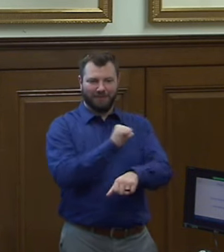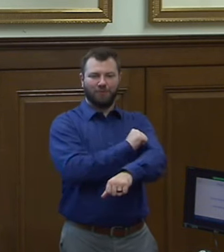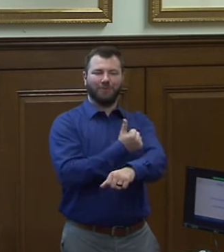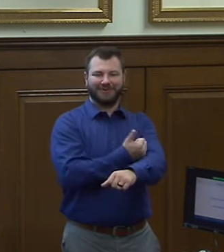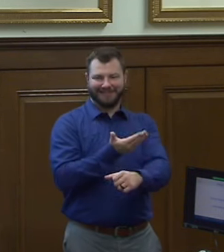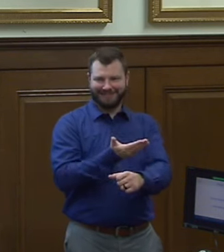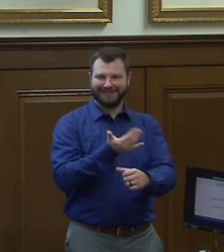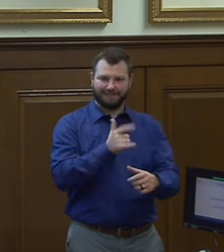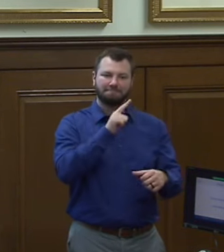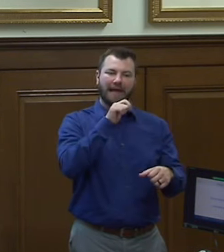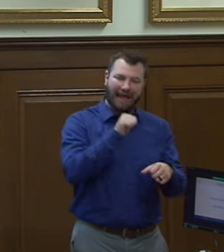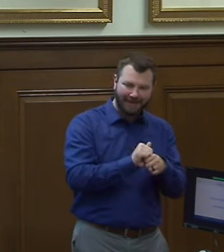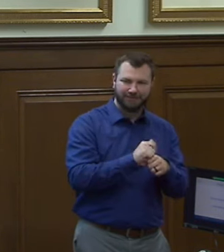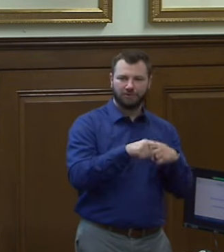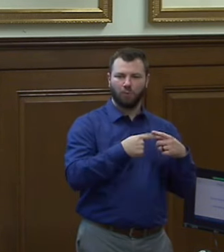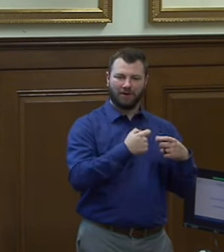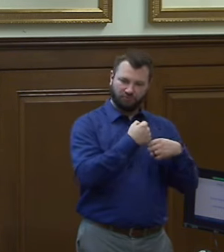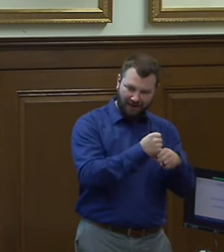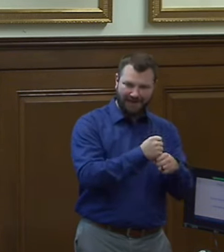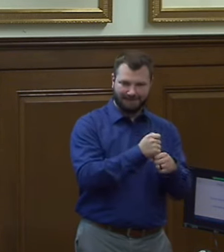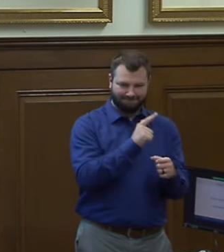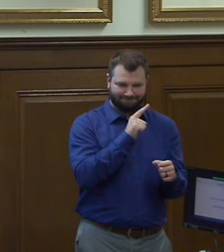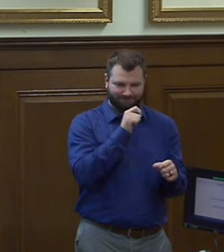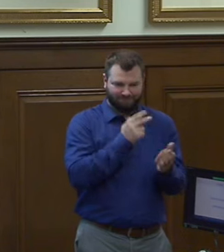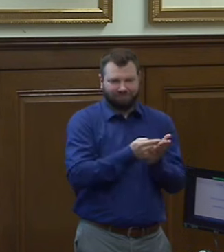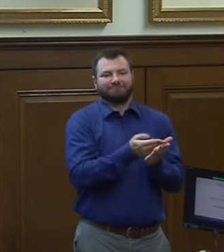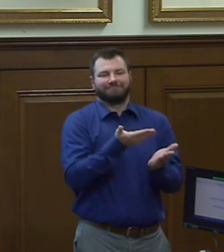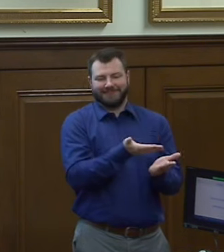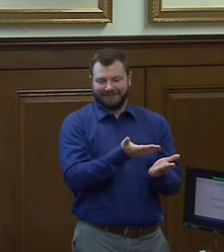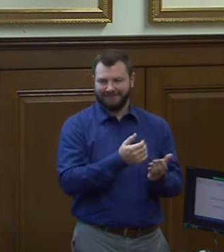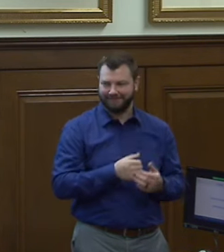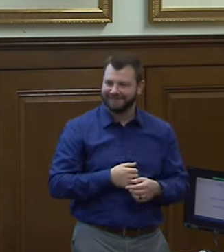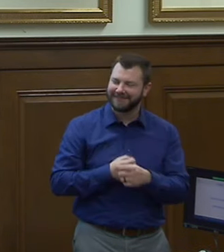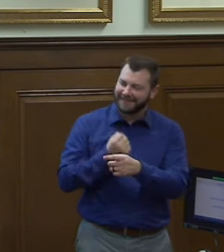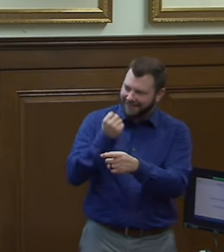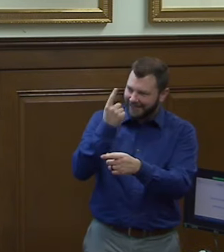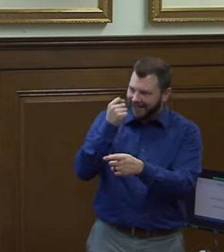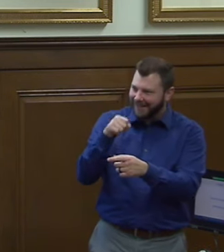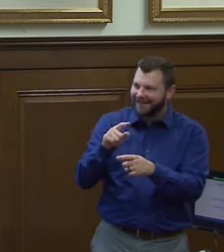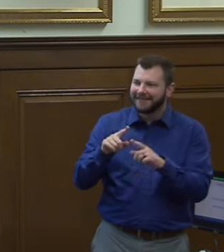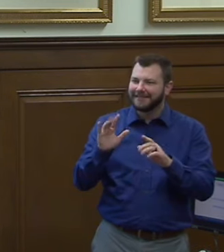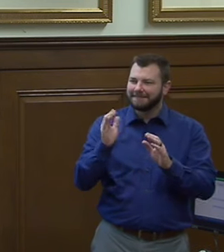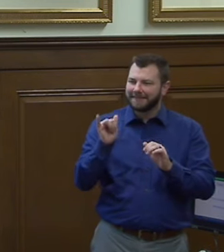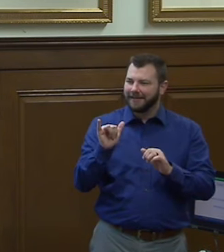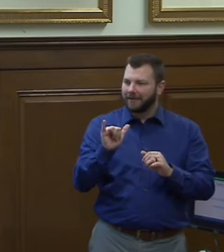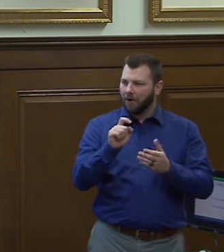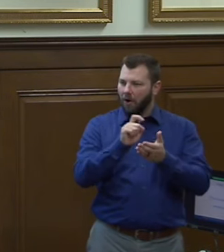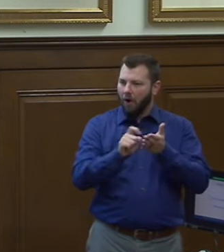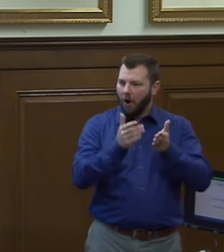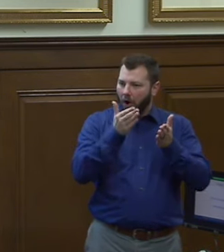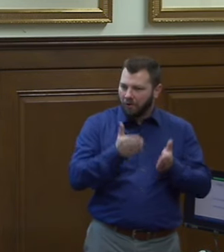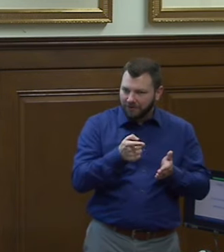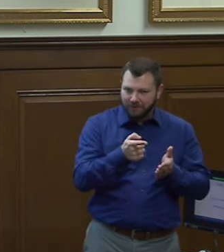what it actually was when it was created and i